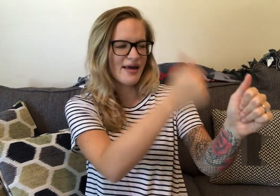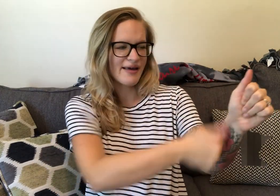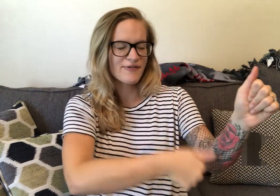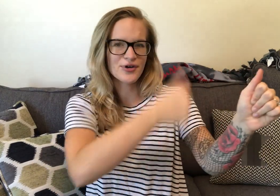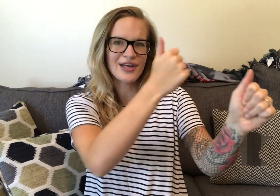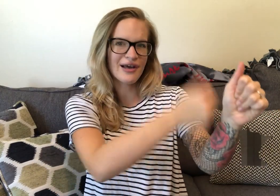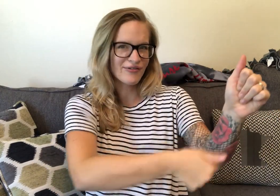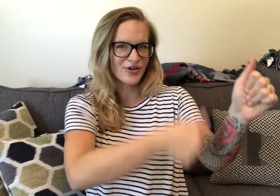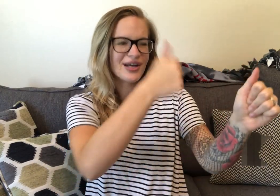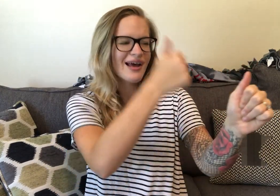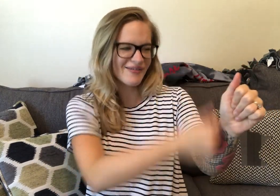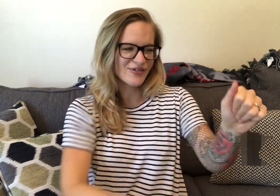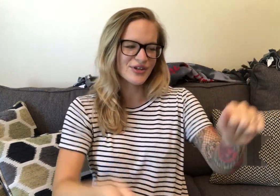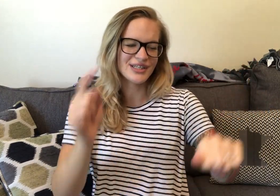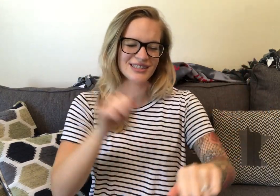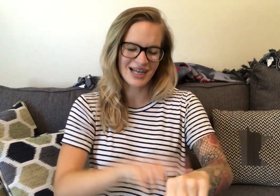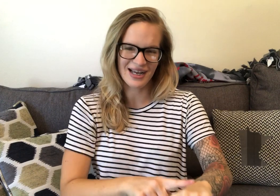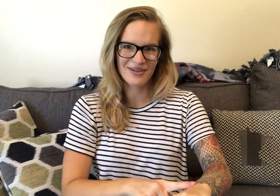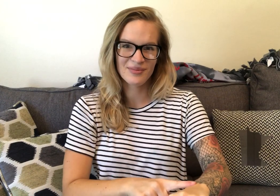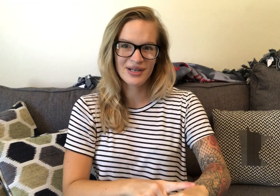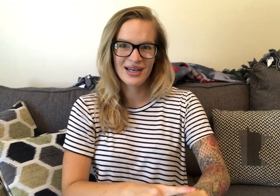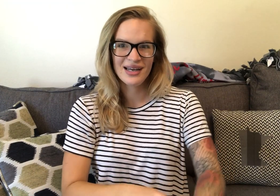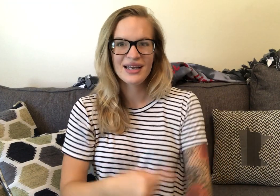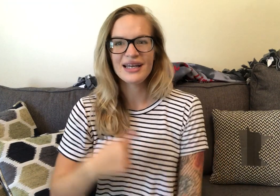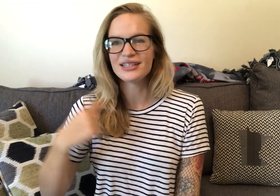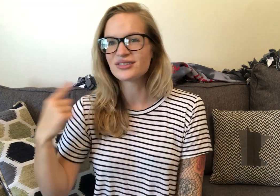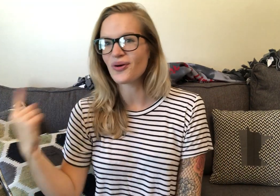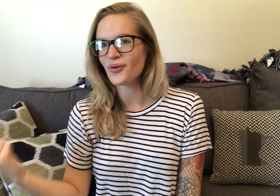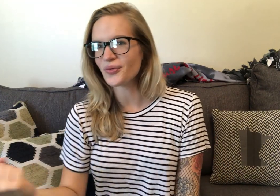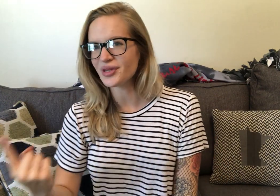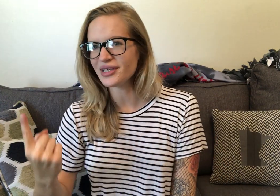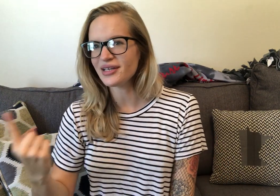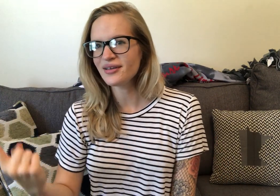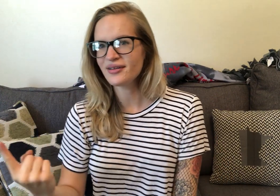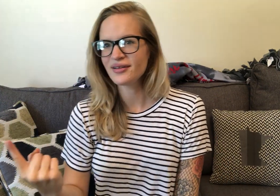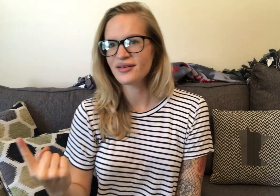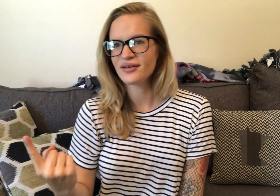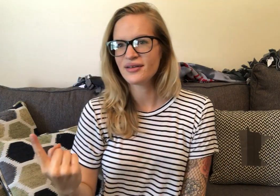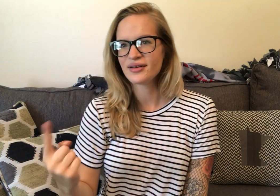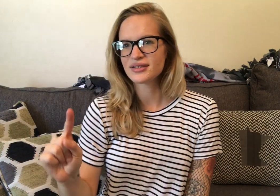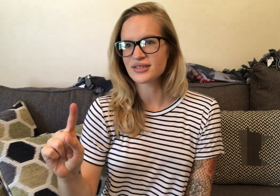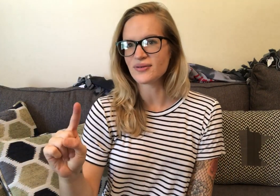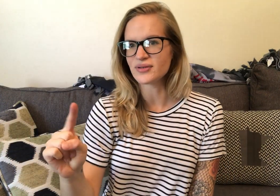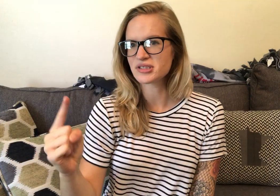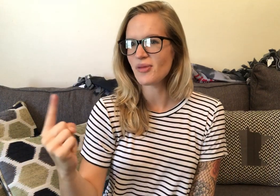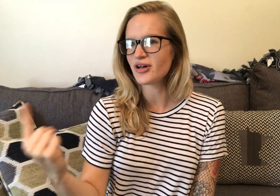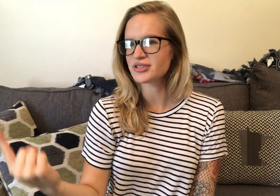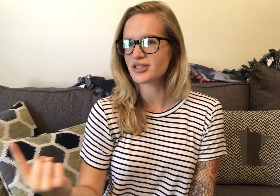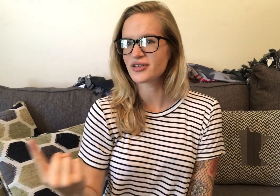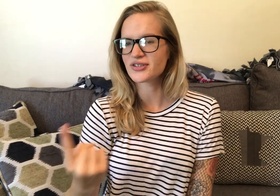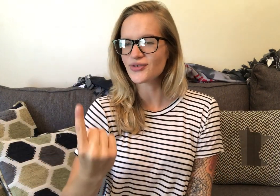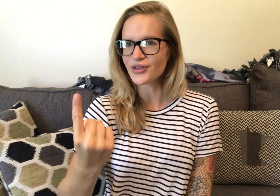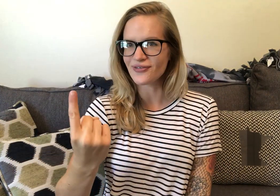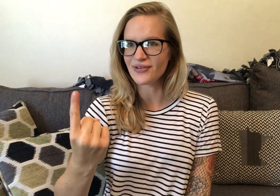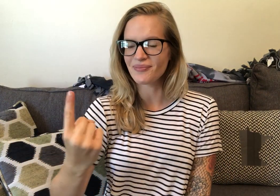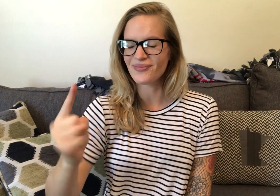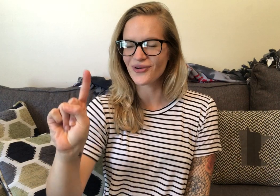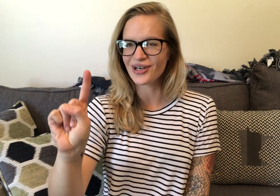Every, every, every time. It's only, so small circles with your pointer